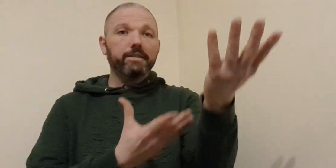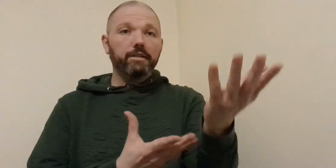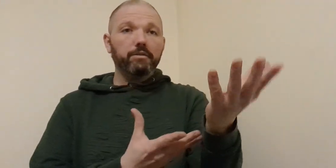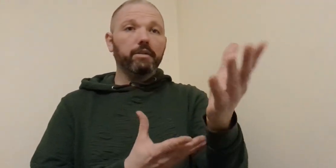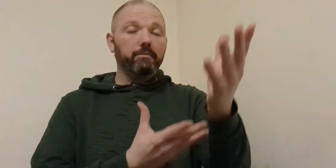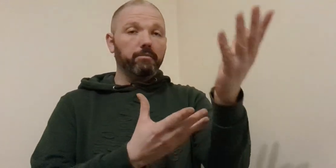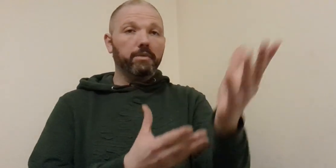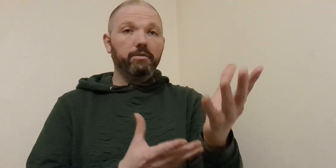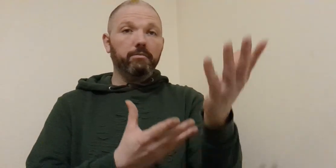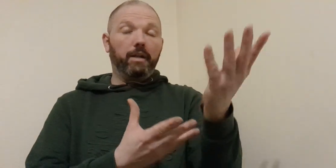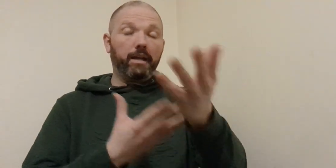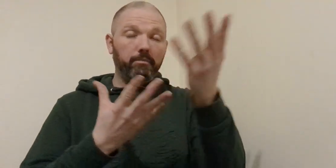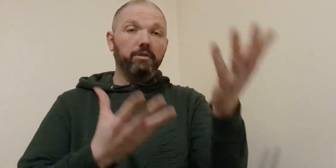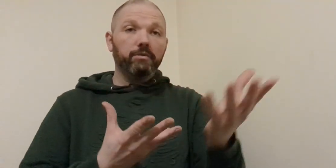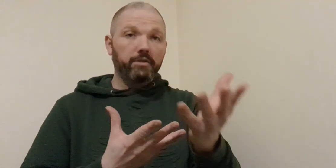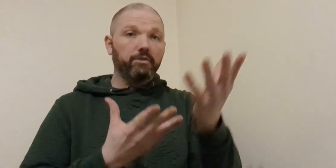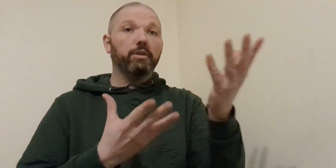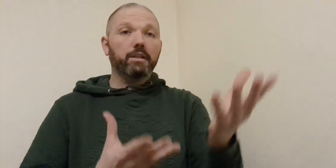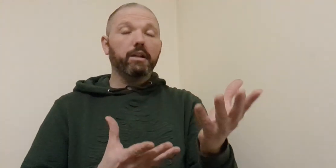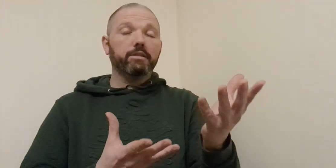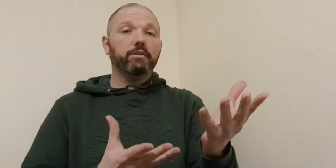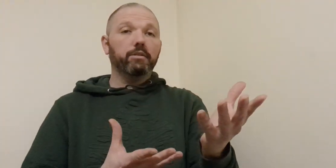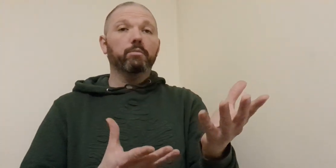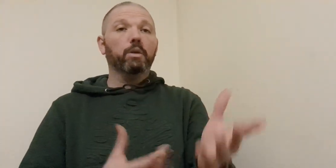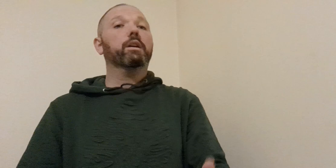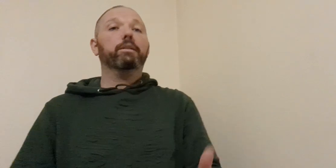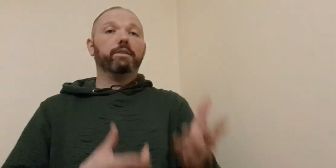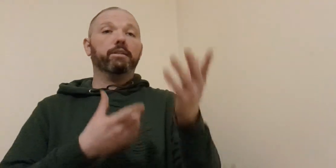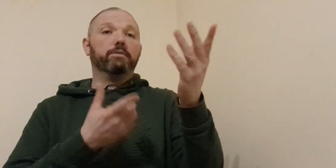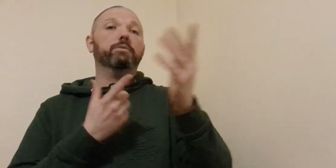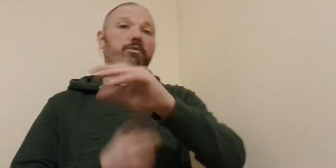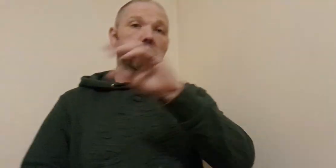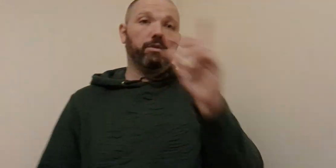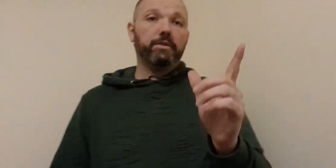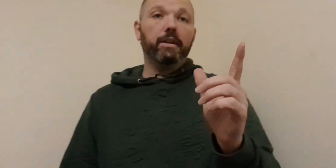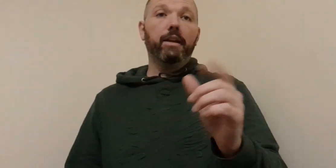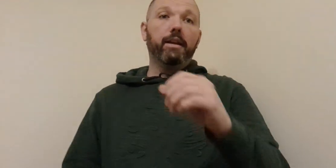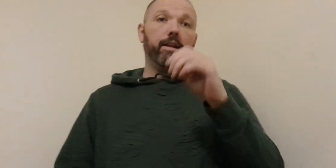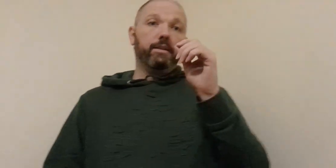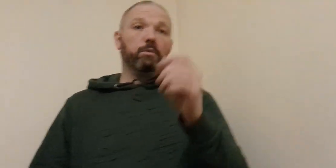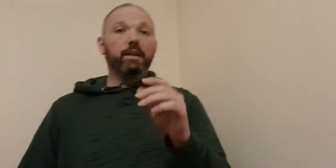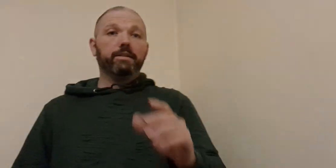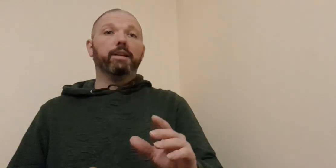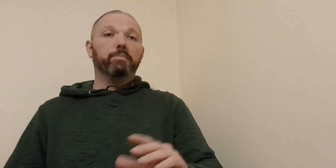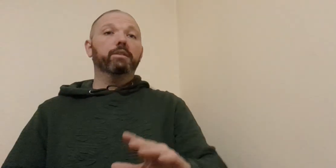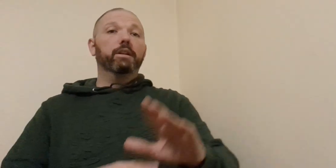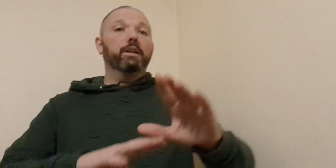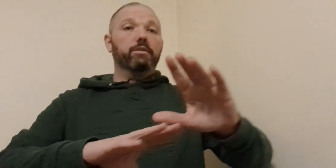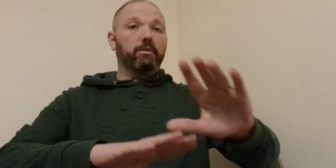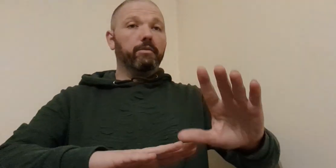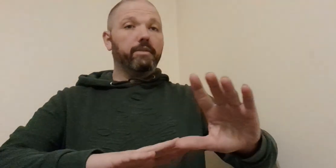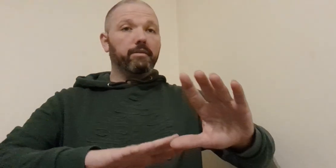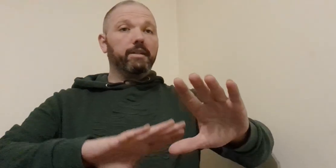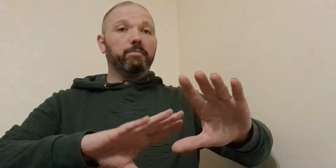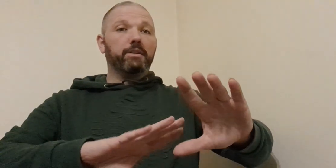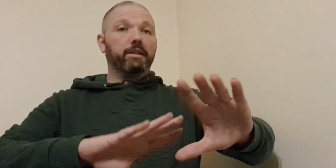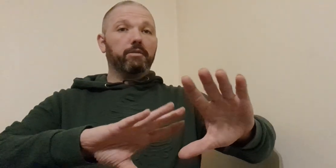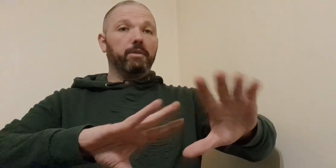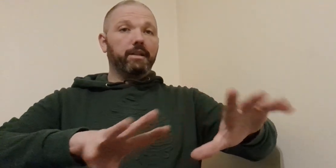let's like go manoeuvres and joint locks like you can work off of that. So just as one example so this particular one